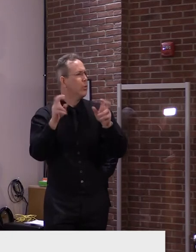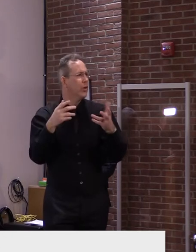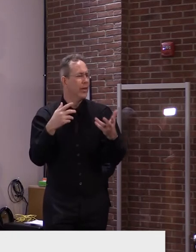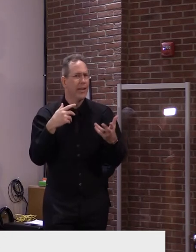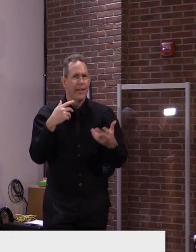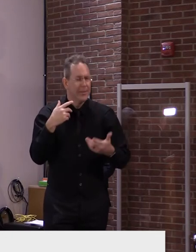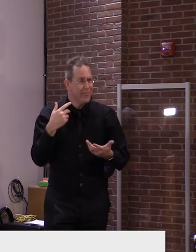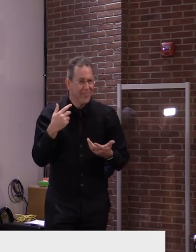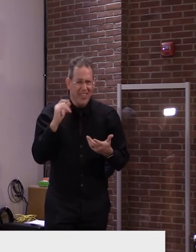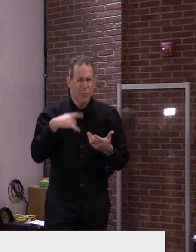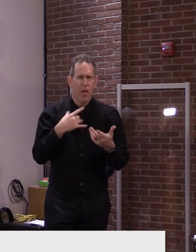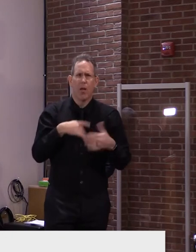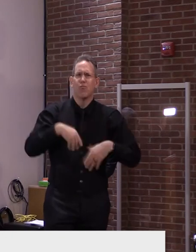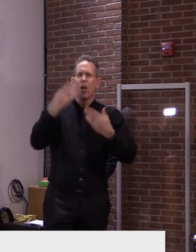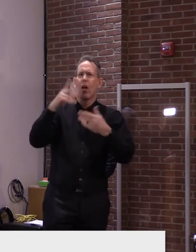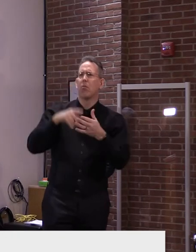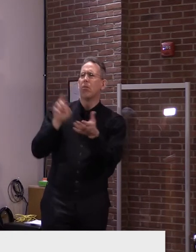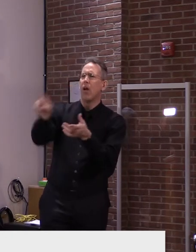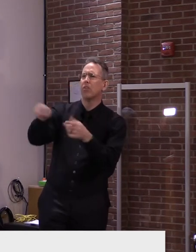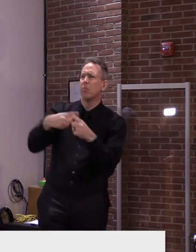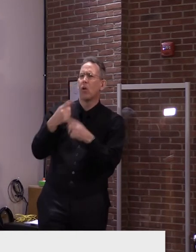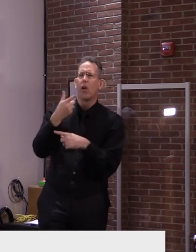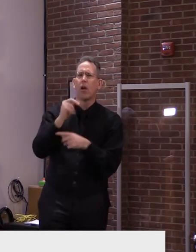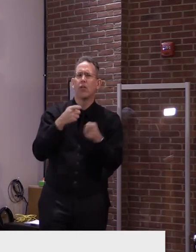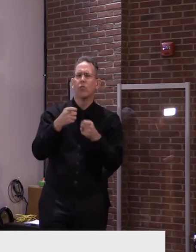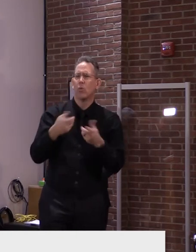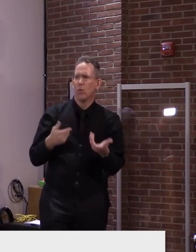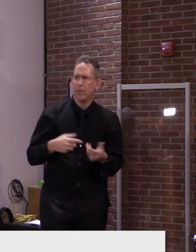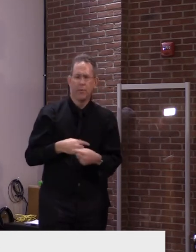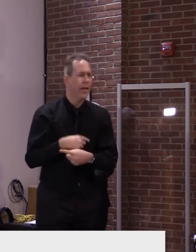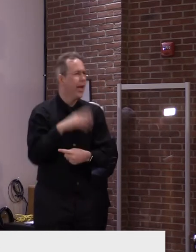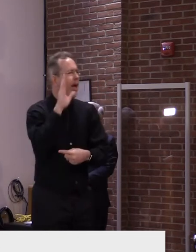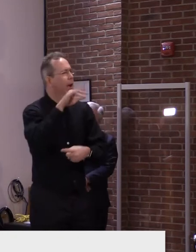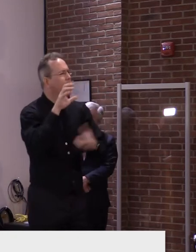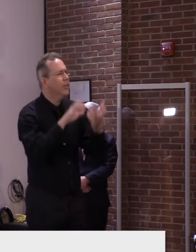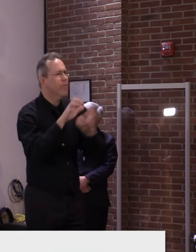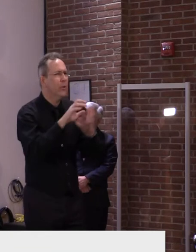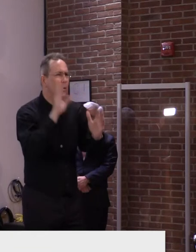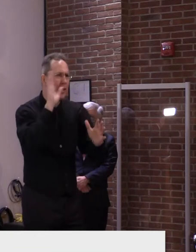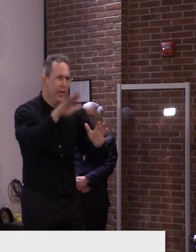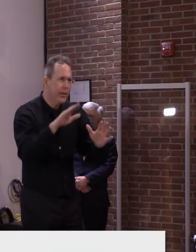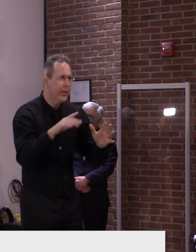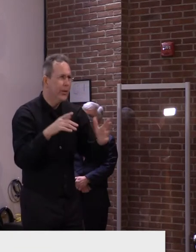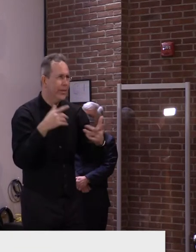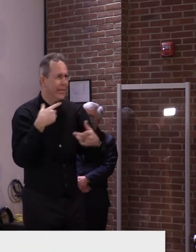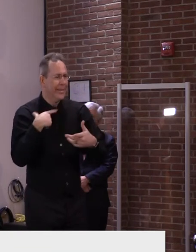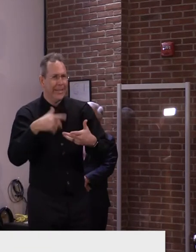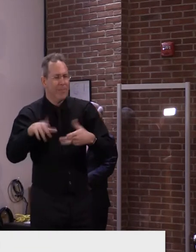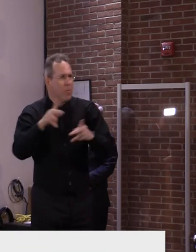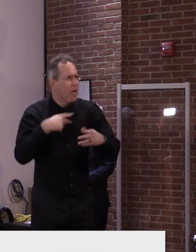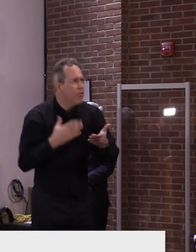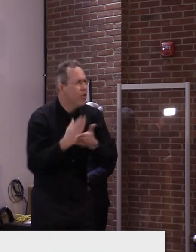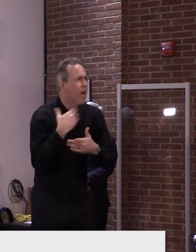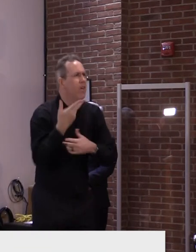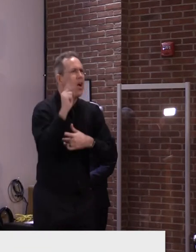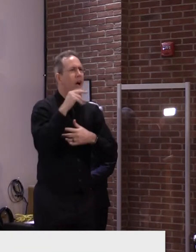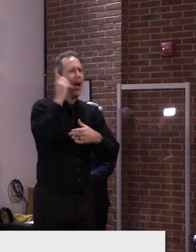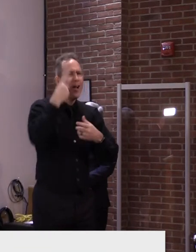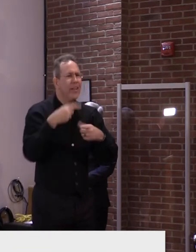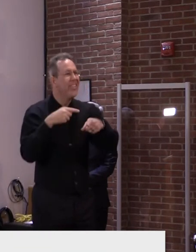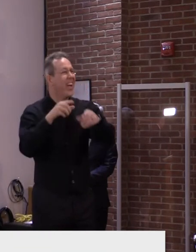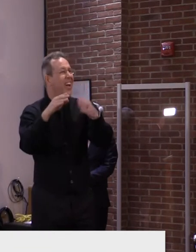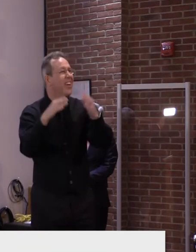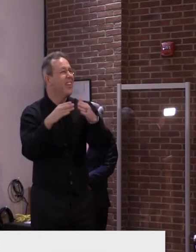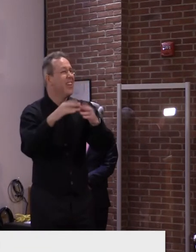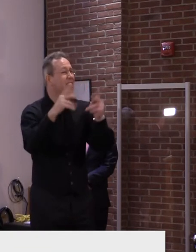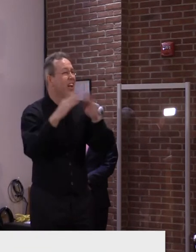uh, we, um, you know, I support anyone, uh, challenging the constitution, um, constitutionality of any law that we